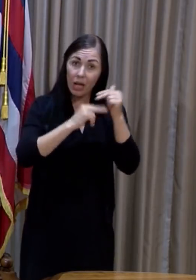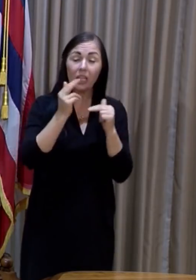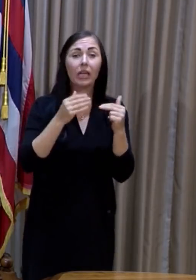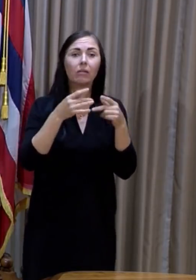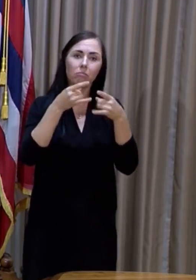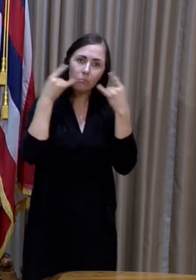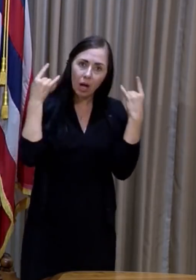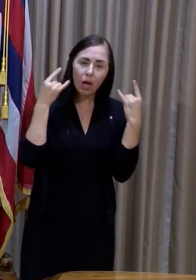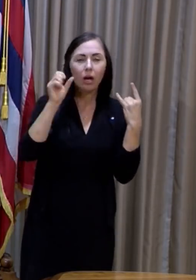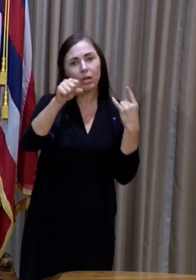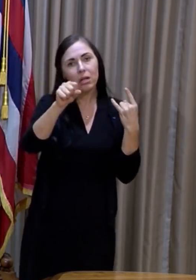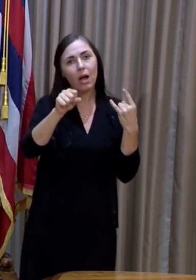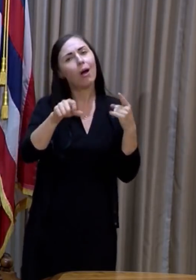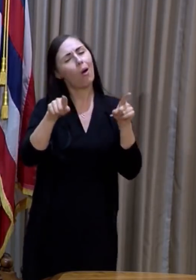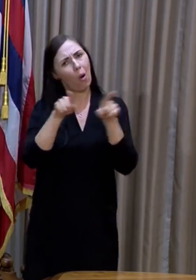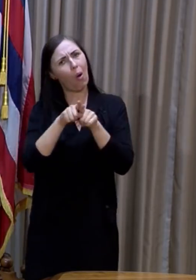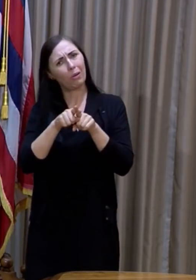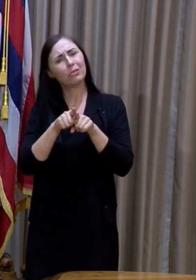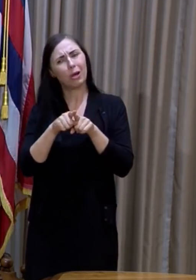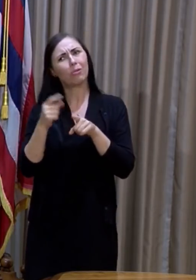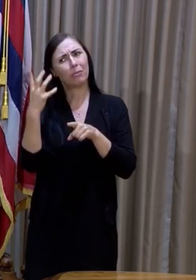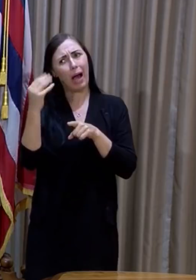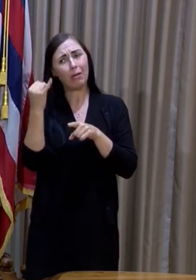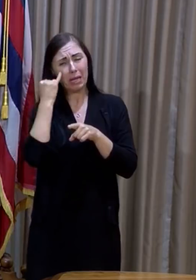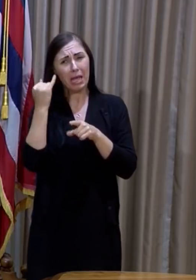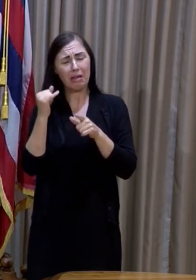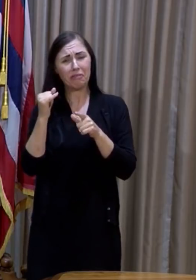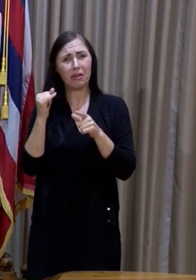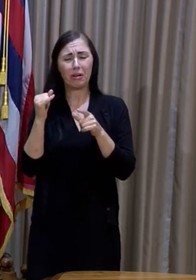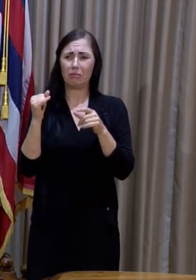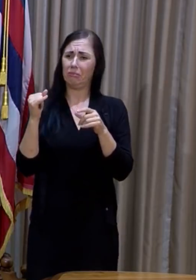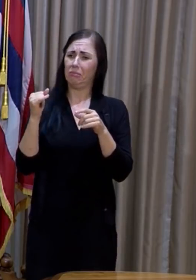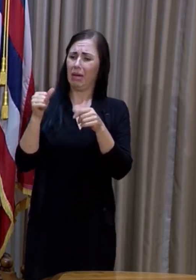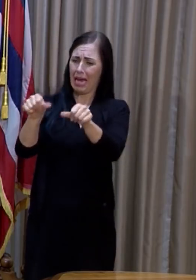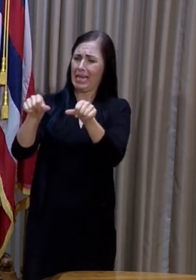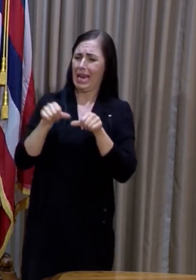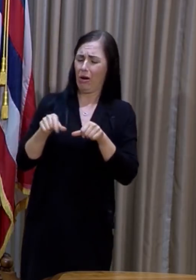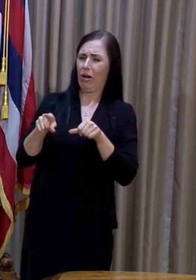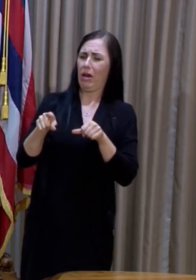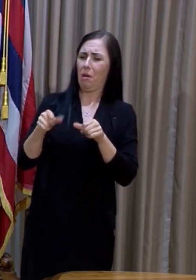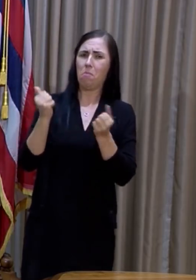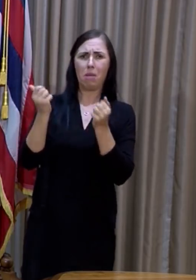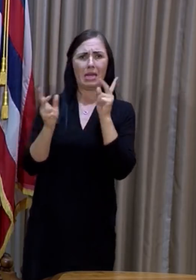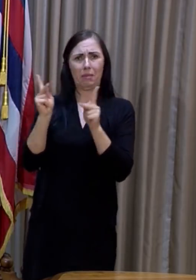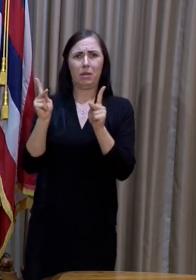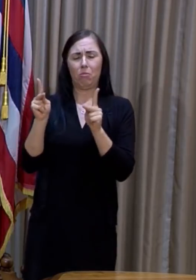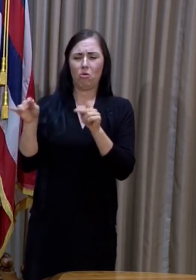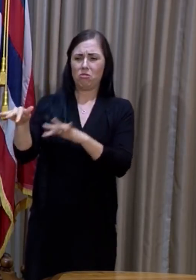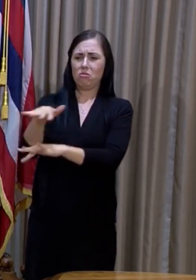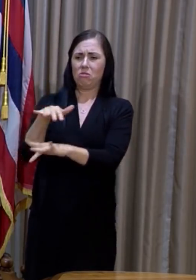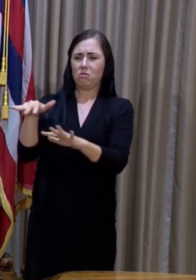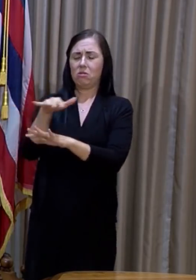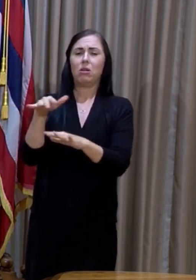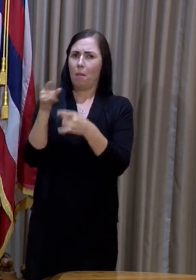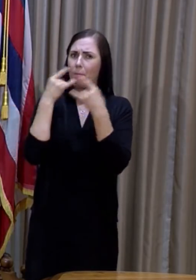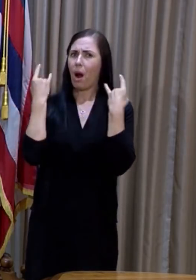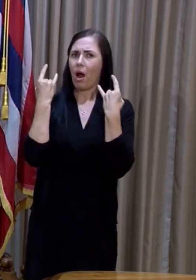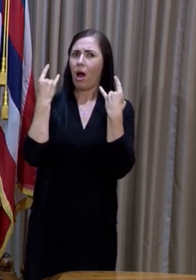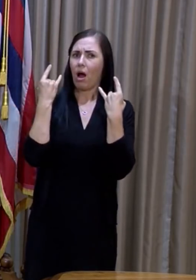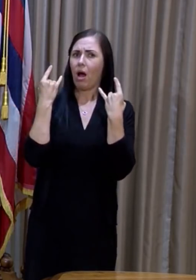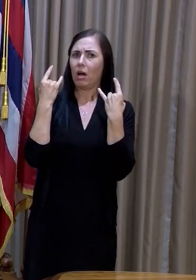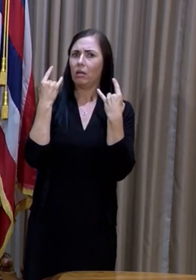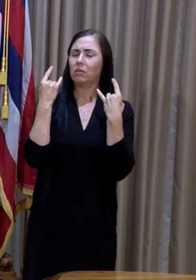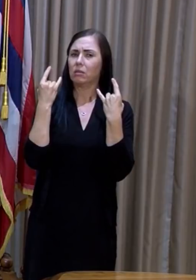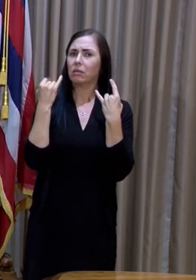And certainly I would encourage you to wear a mask outdoors if you'll be going into a crowded location or to where you